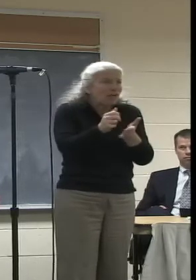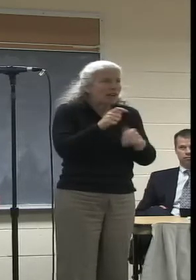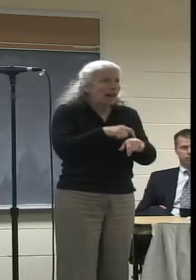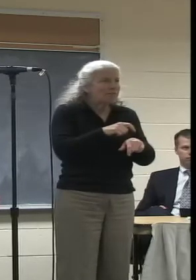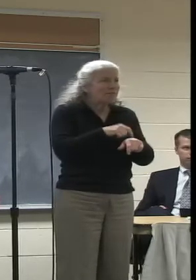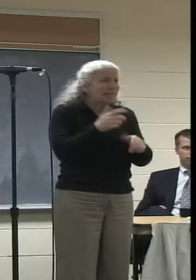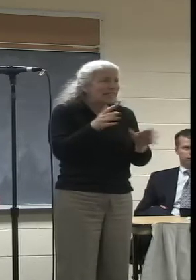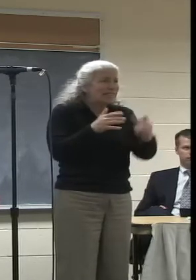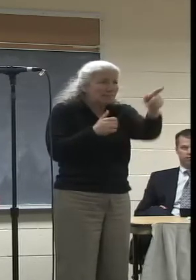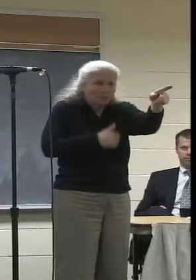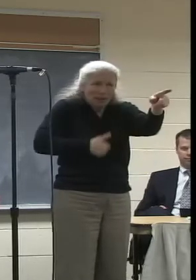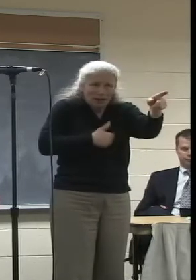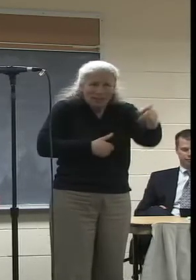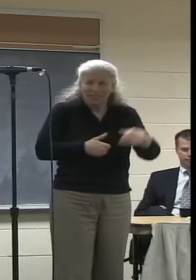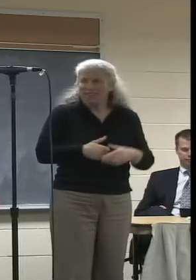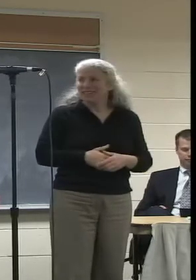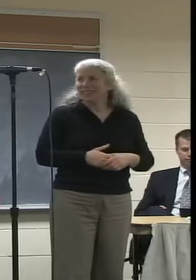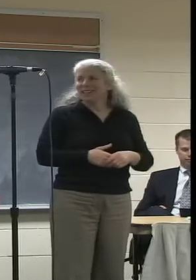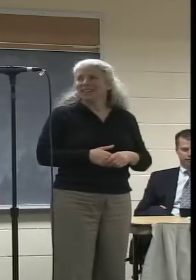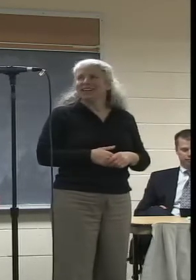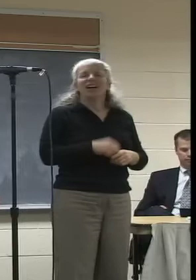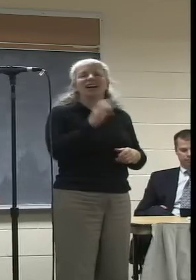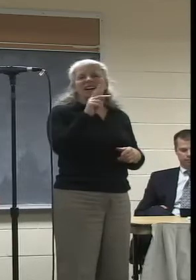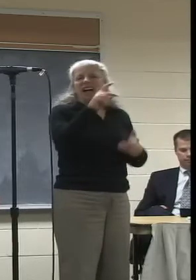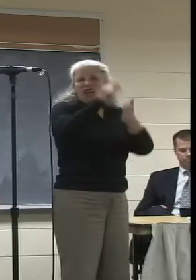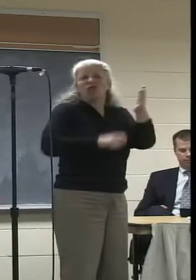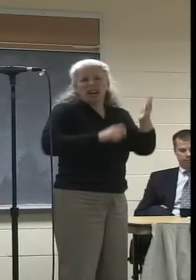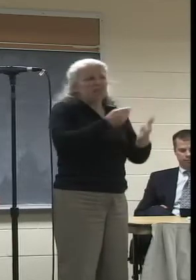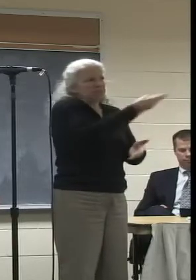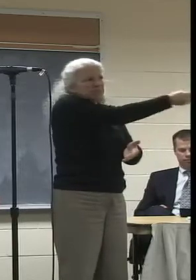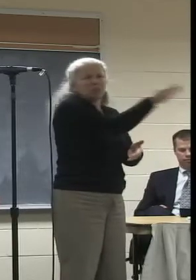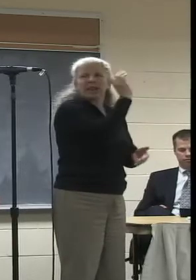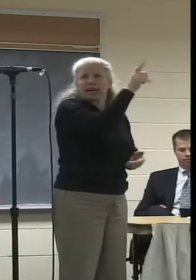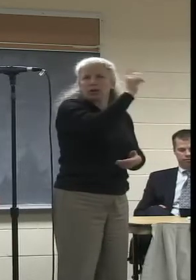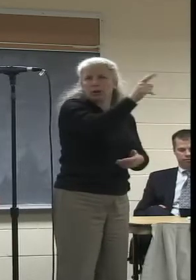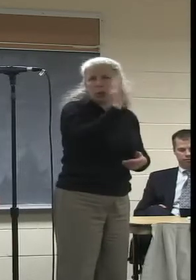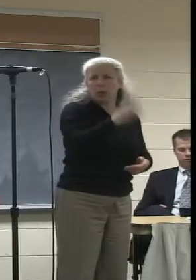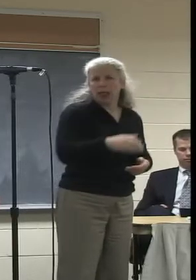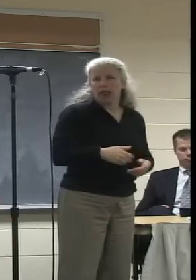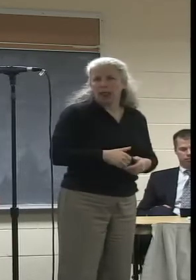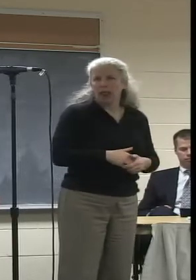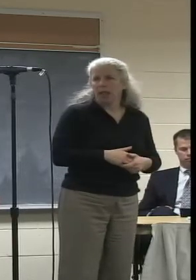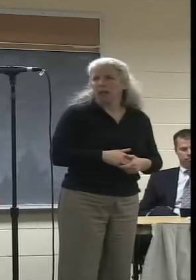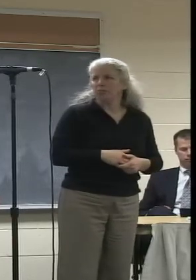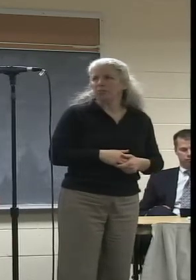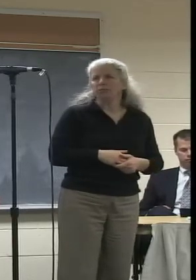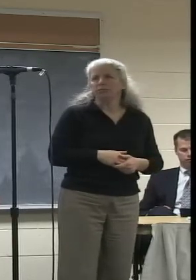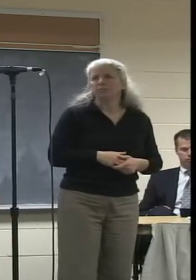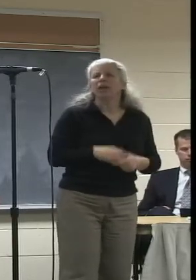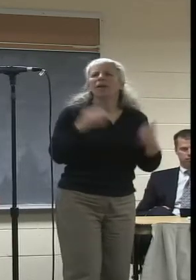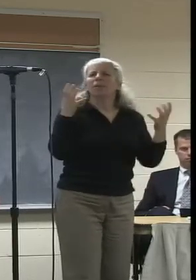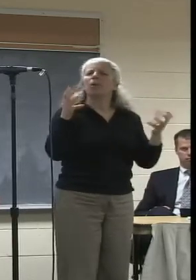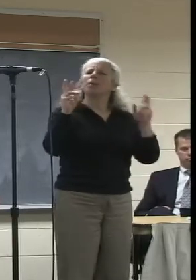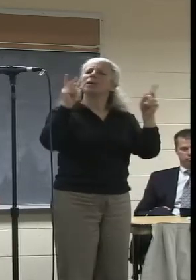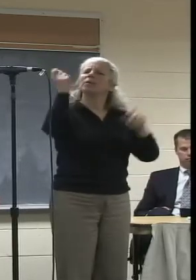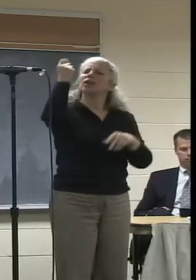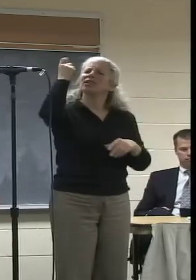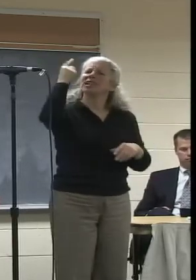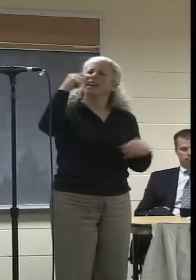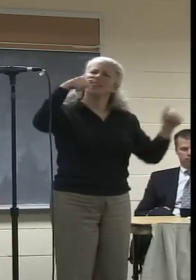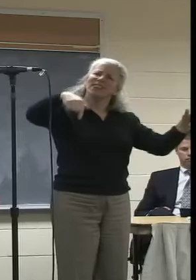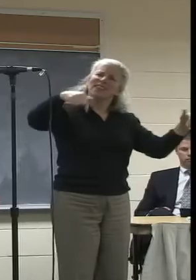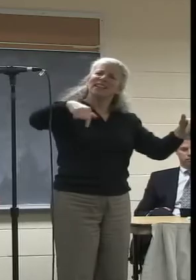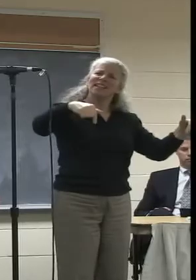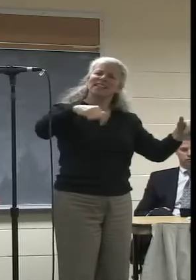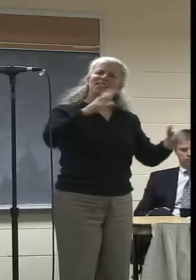Was that it? Anyway, I'll probably submit some comments in writing. But I just want people to hear that about this is about Comcast and